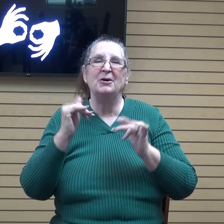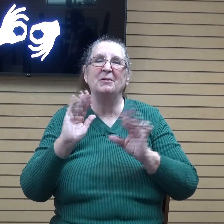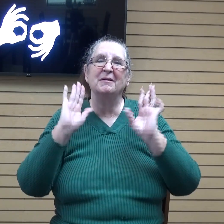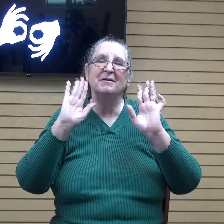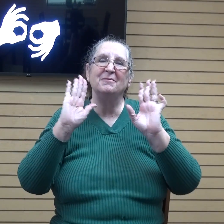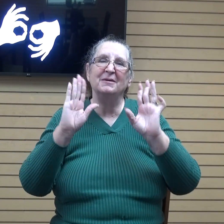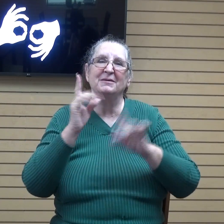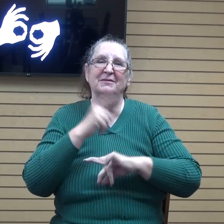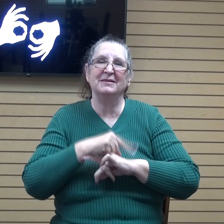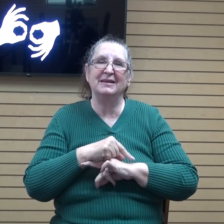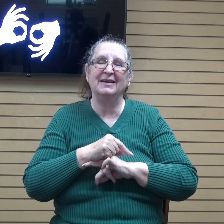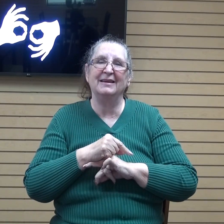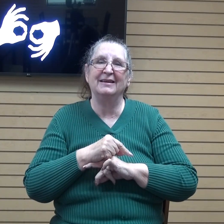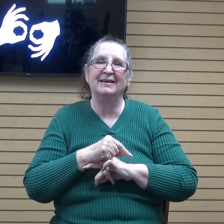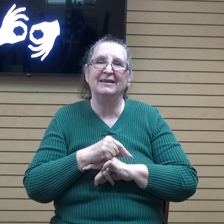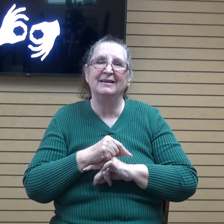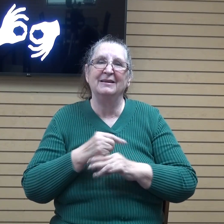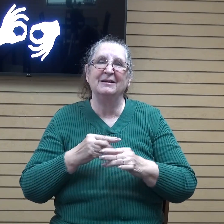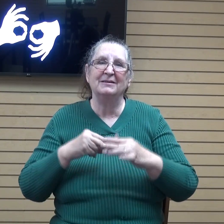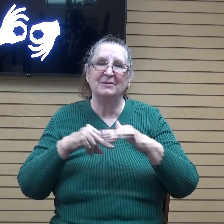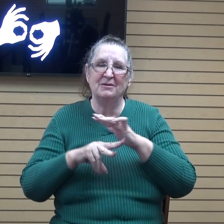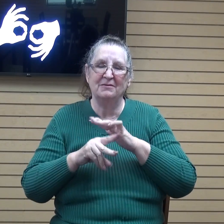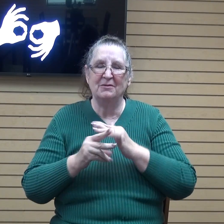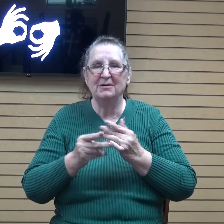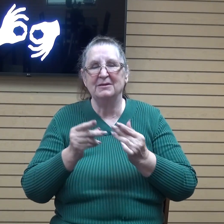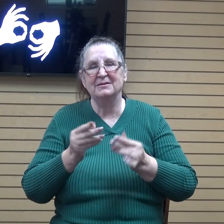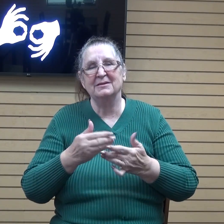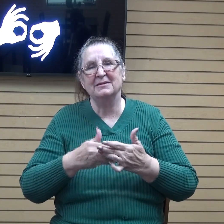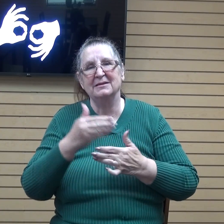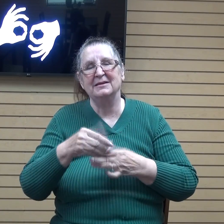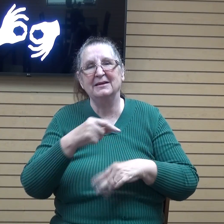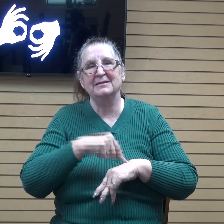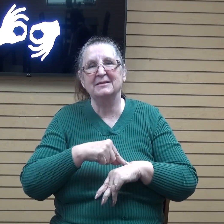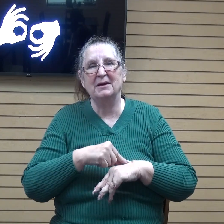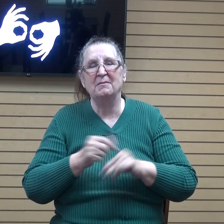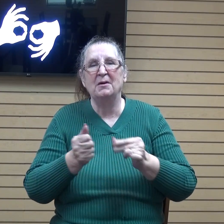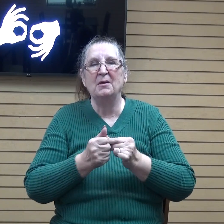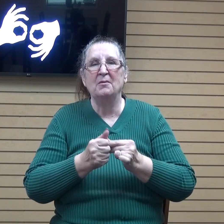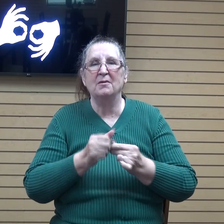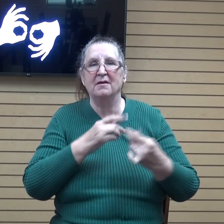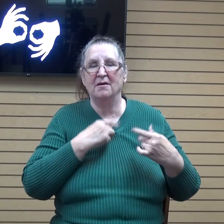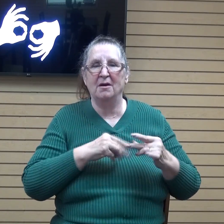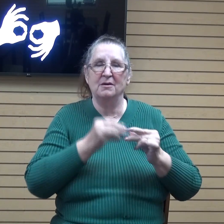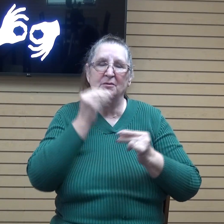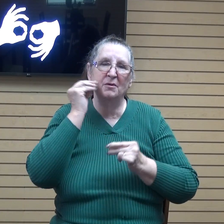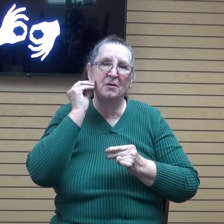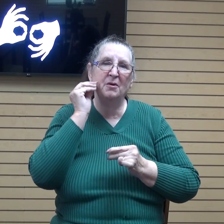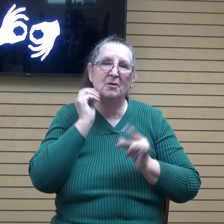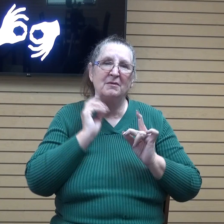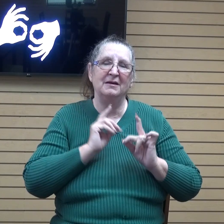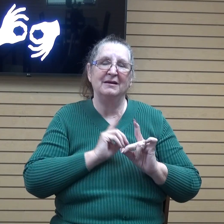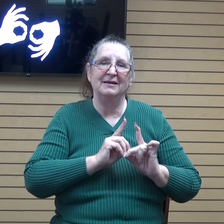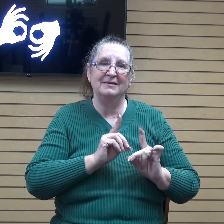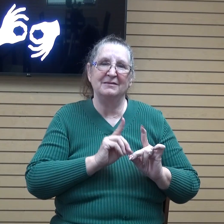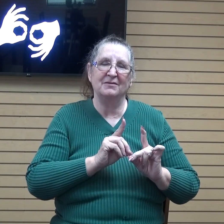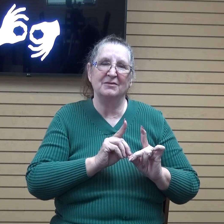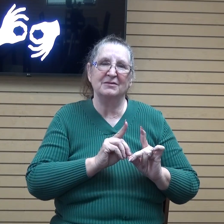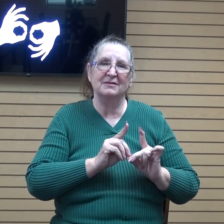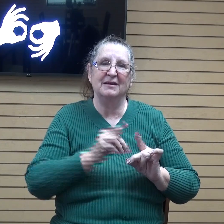day and uh looking forward to the next time that i'm here with you doing another uh heart to home daily devotional so hey god bless you guys